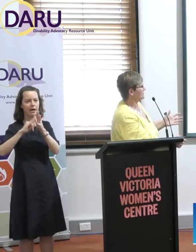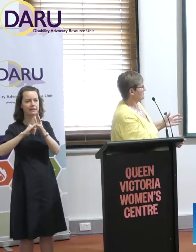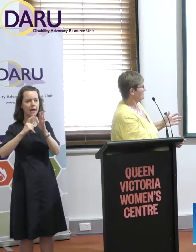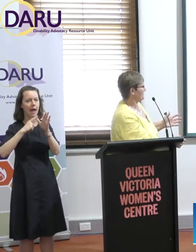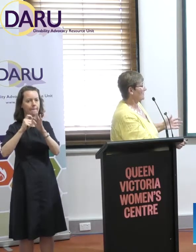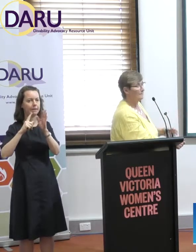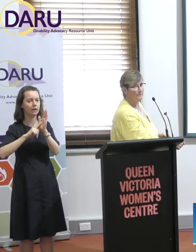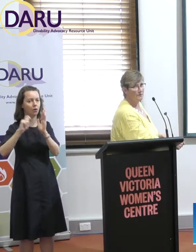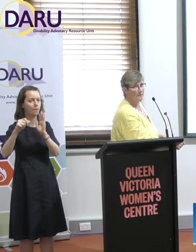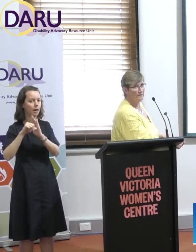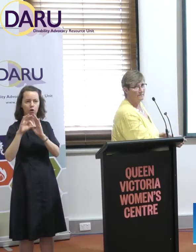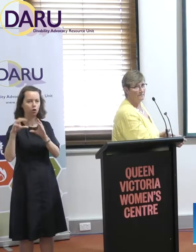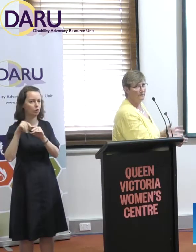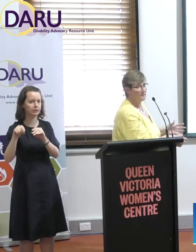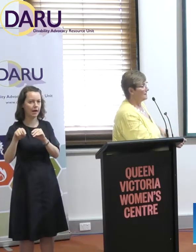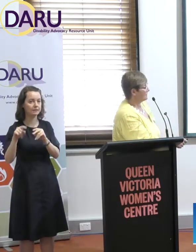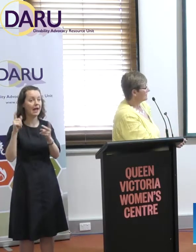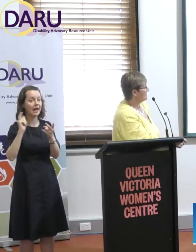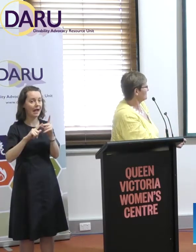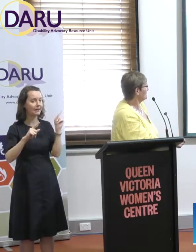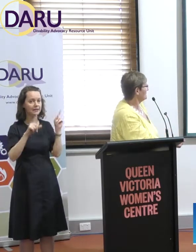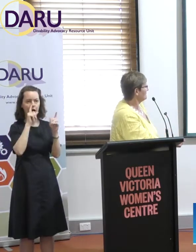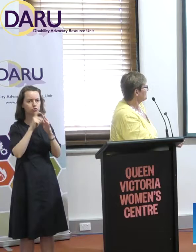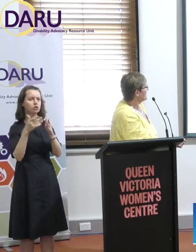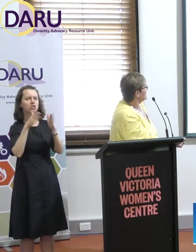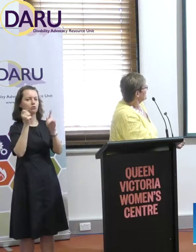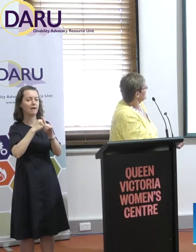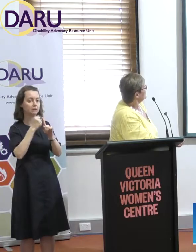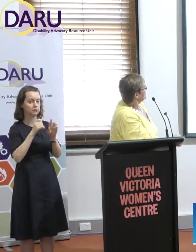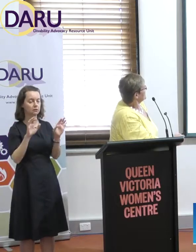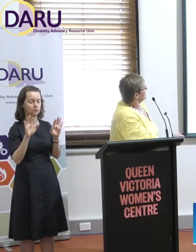available for generic advocacy anyway, so I haven't put it in there.